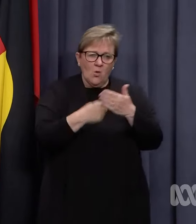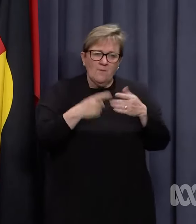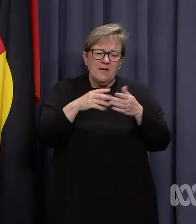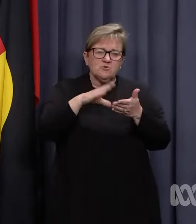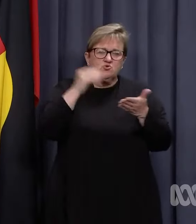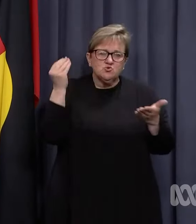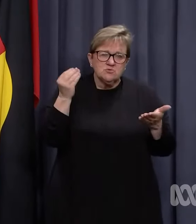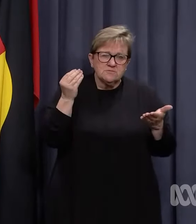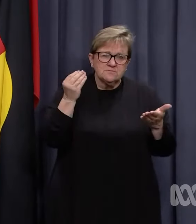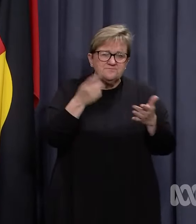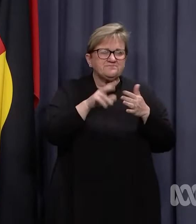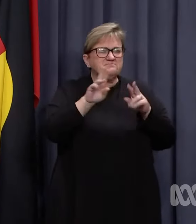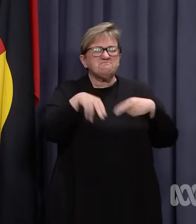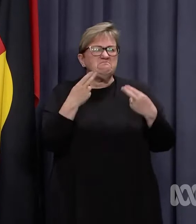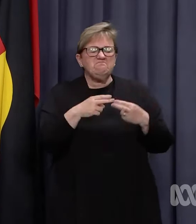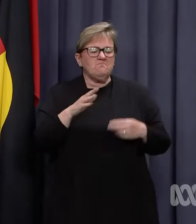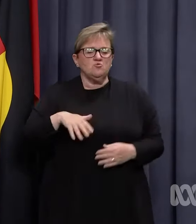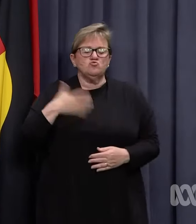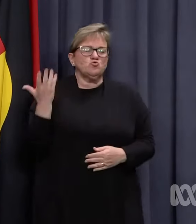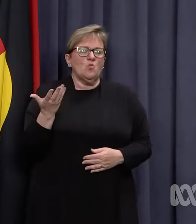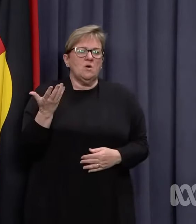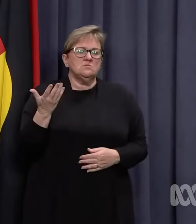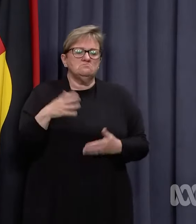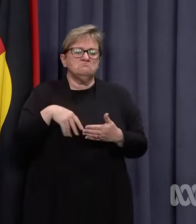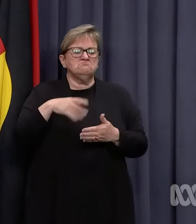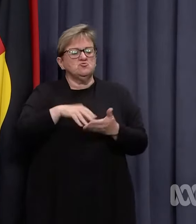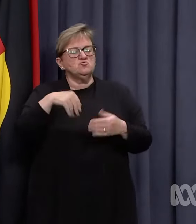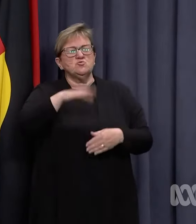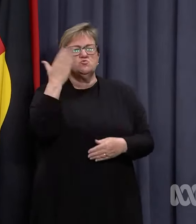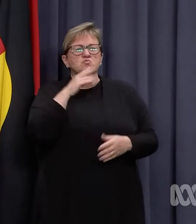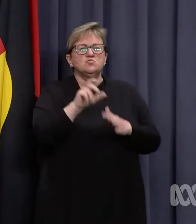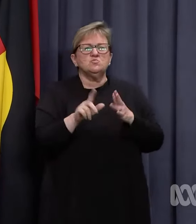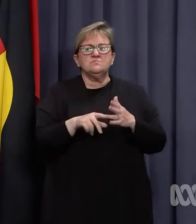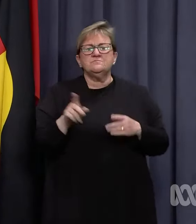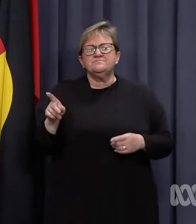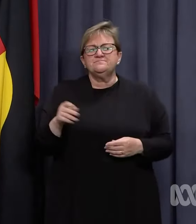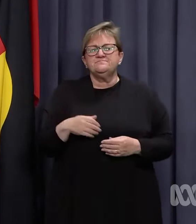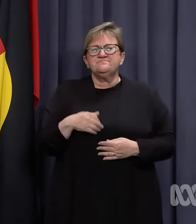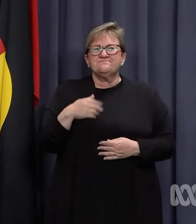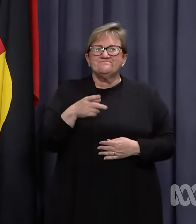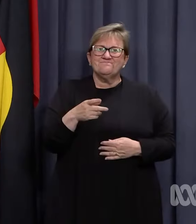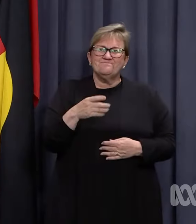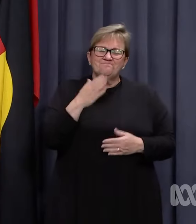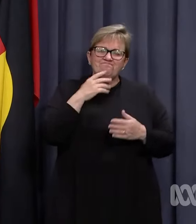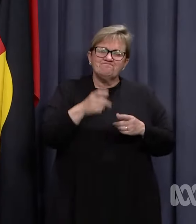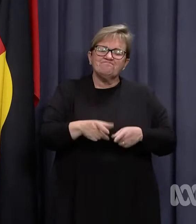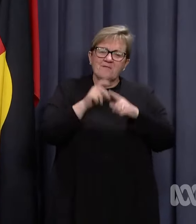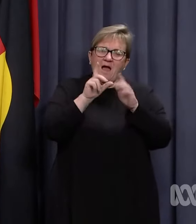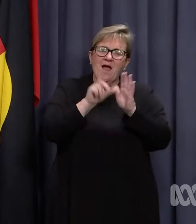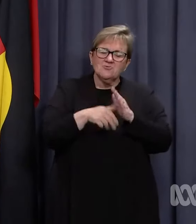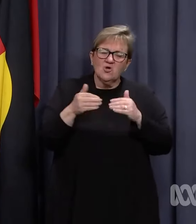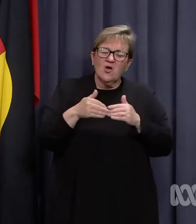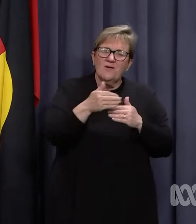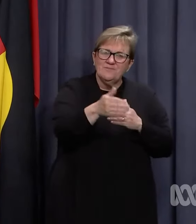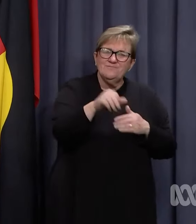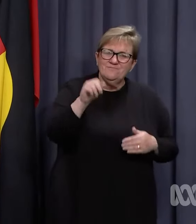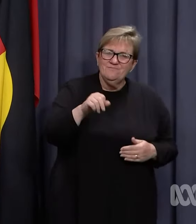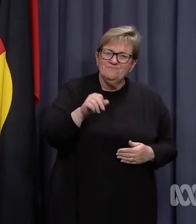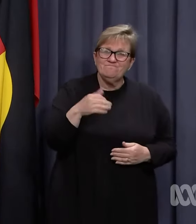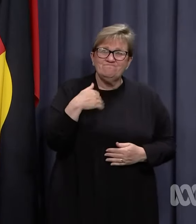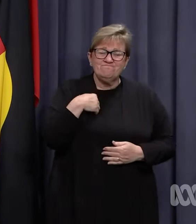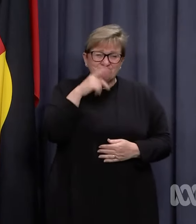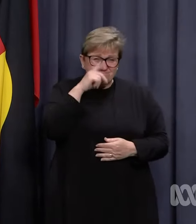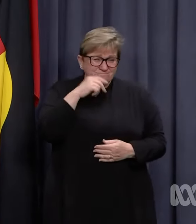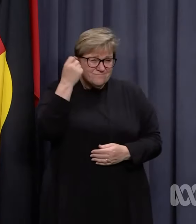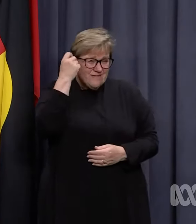What about students? What if families don't feel comfortable sending their kids back? Look, we're heading into a really difficult time and I